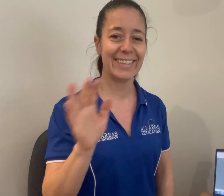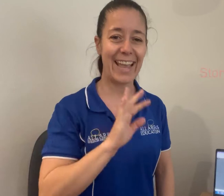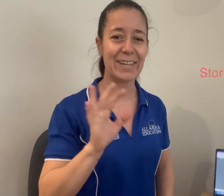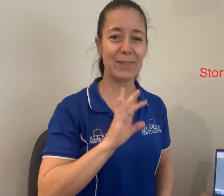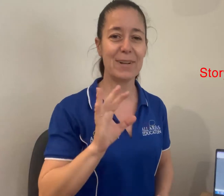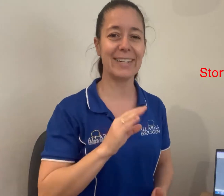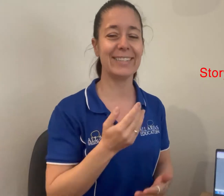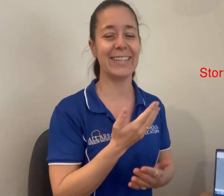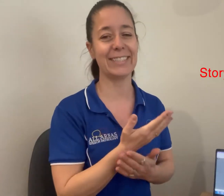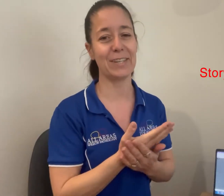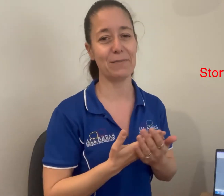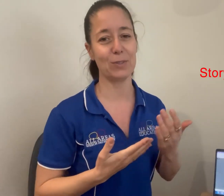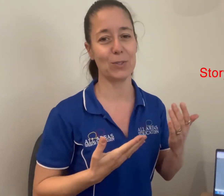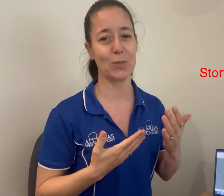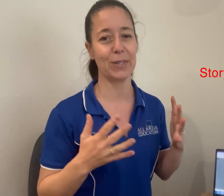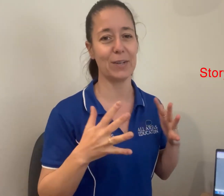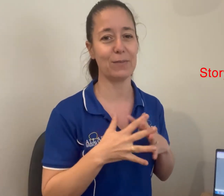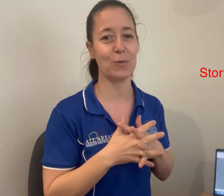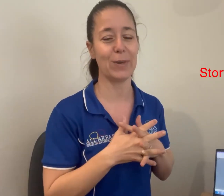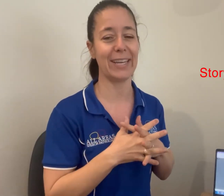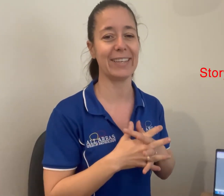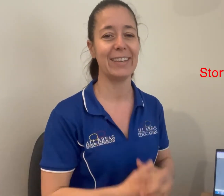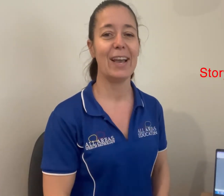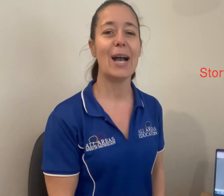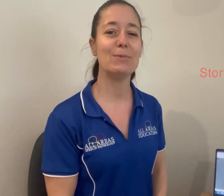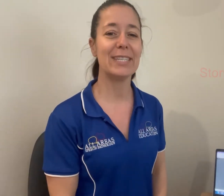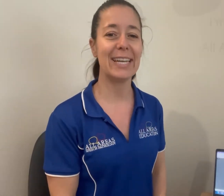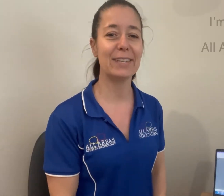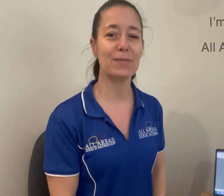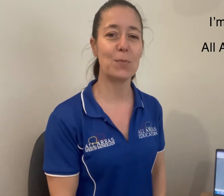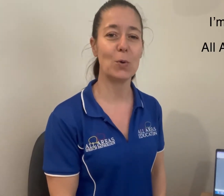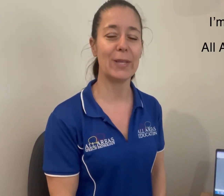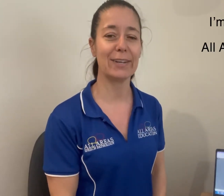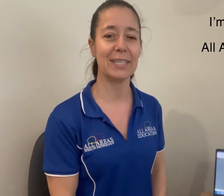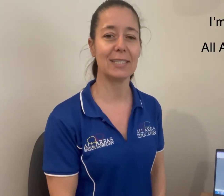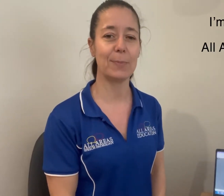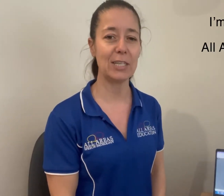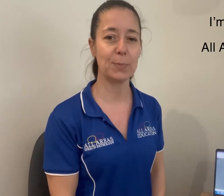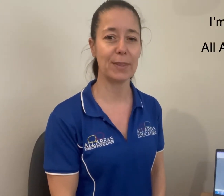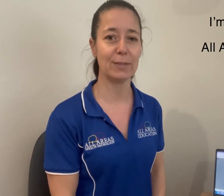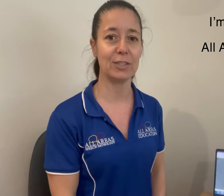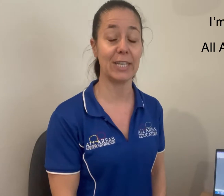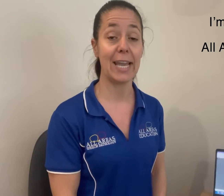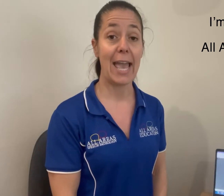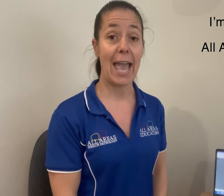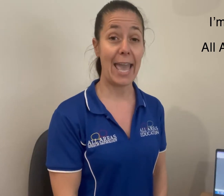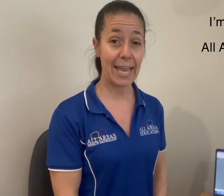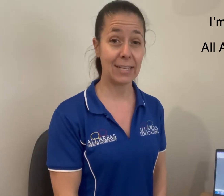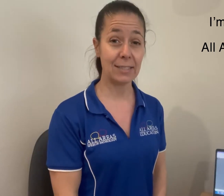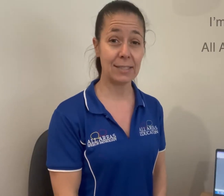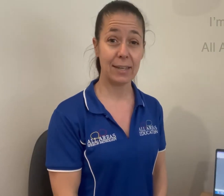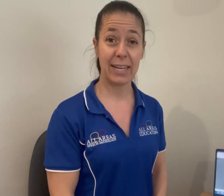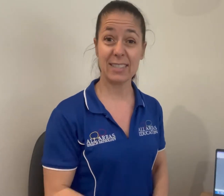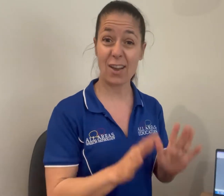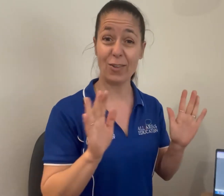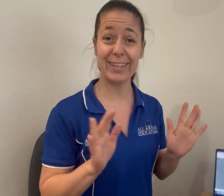Hey everyone, it's time for Story of the Week. I'm Danika from All Areas Speech Pathology and it's holidays.